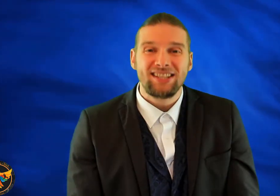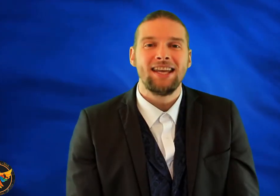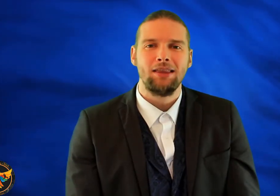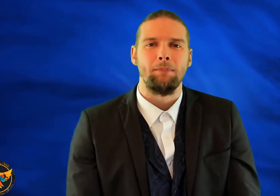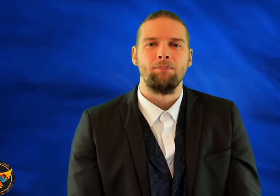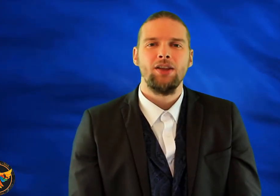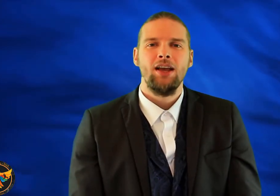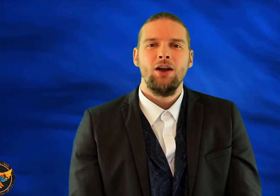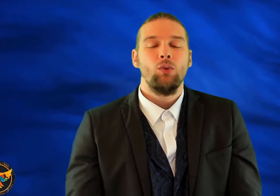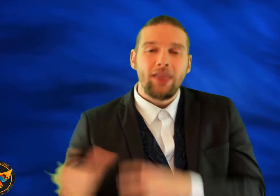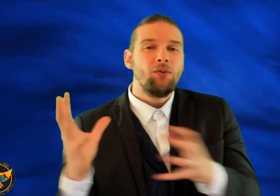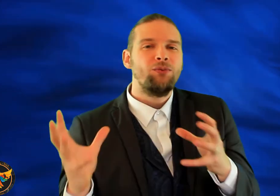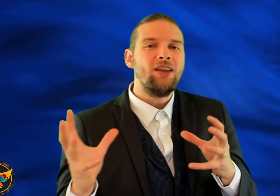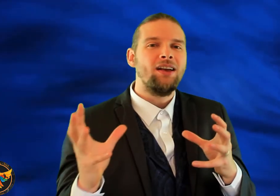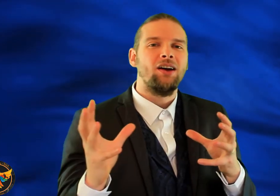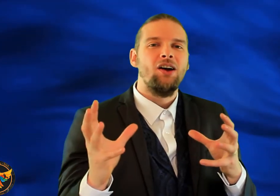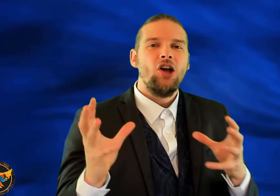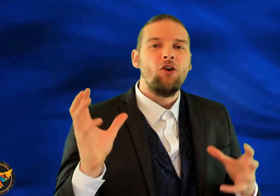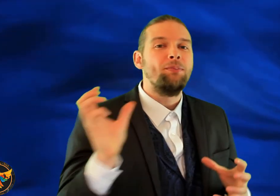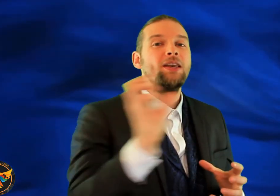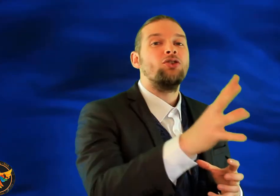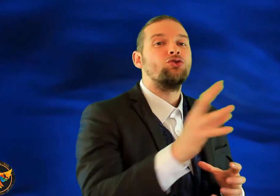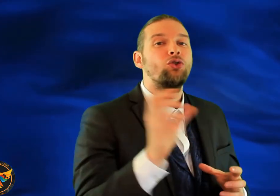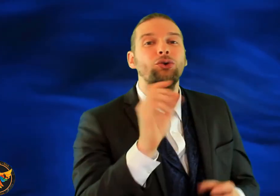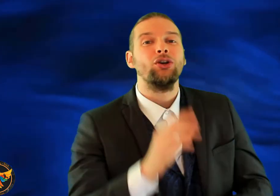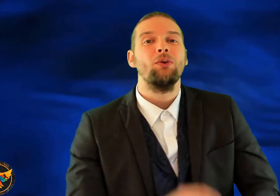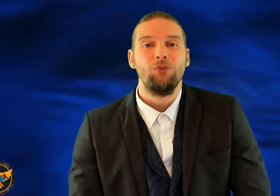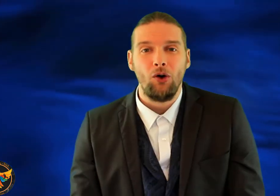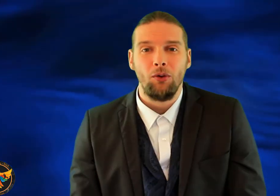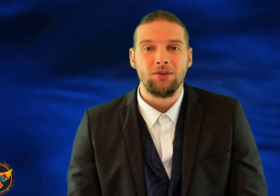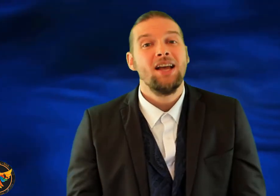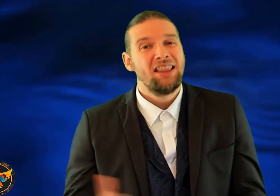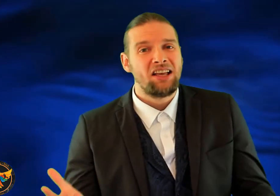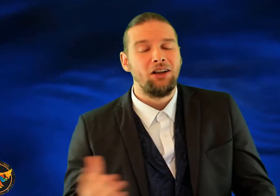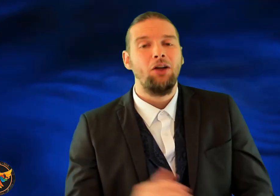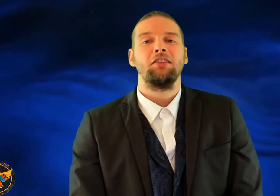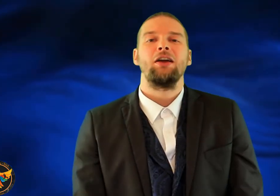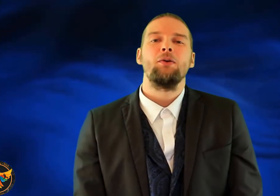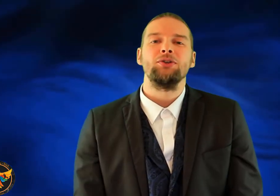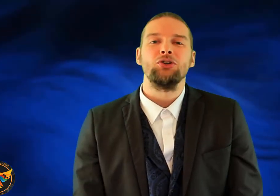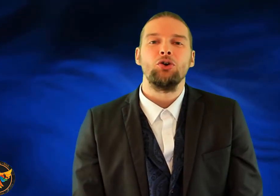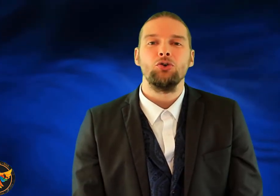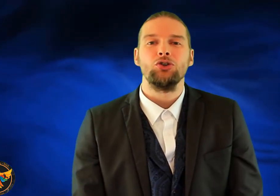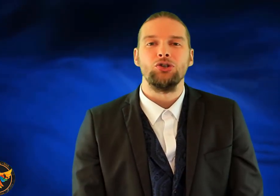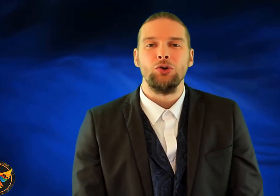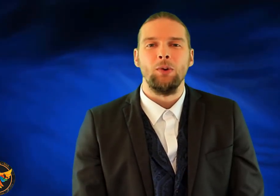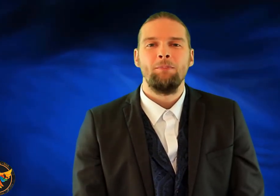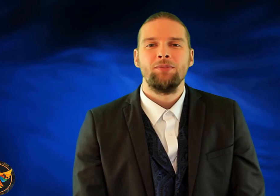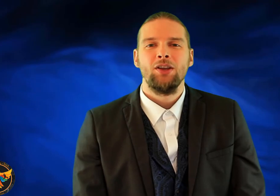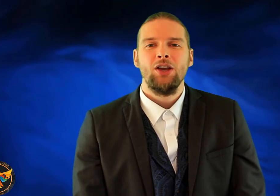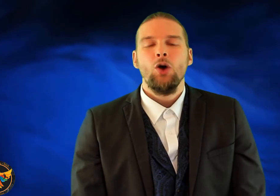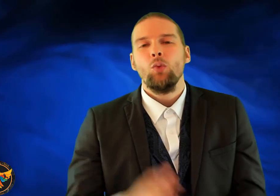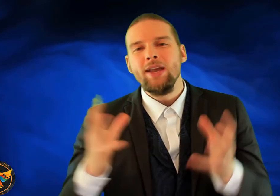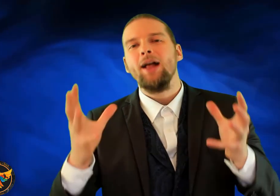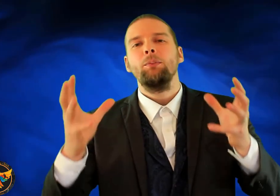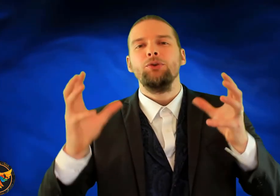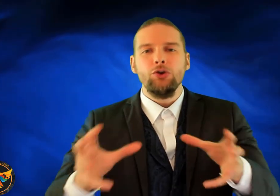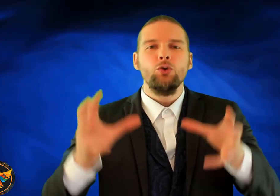see them, without fear of being controlled and conformed, like a lot of therapists and coaches do. We help you